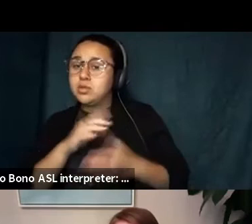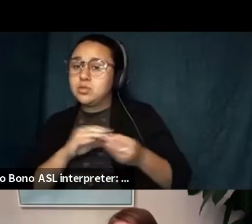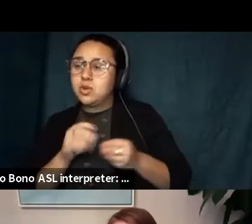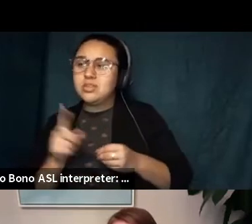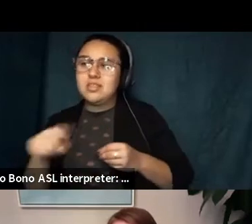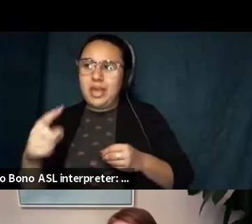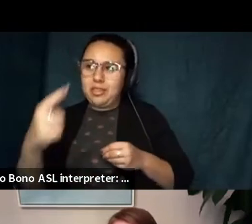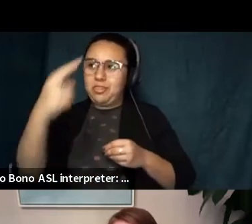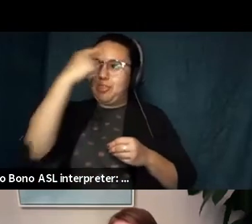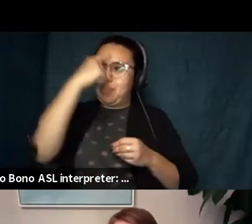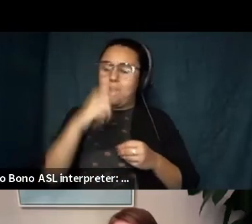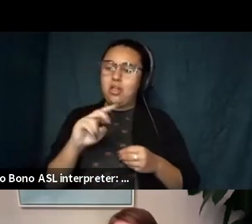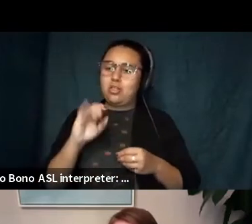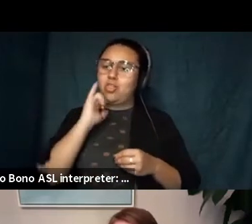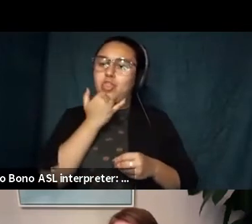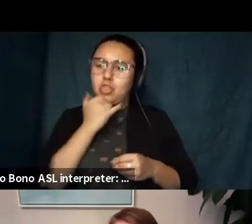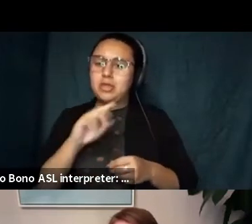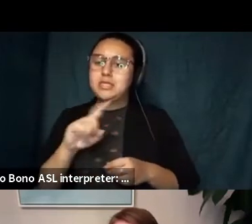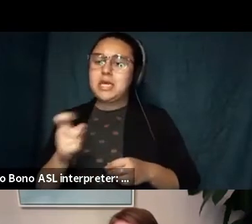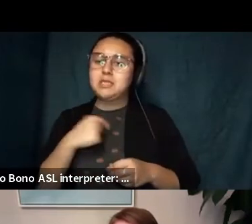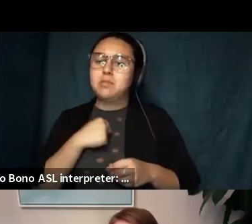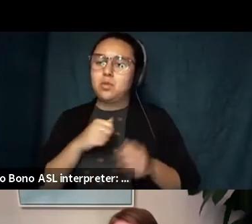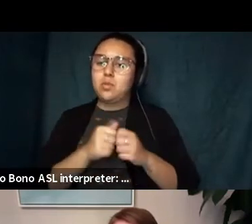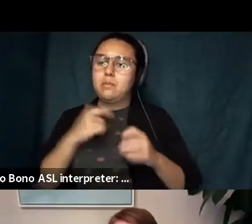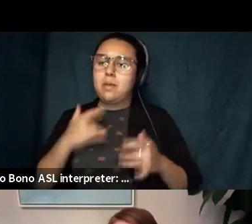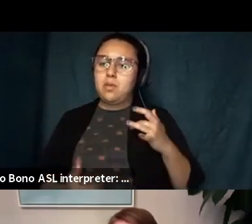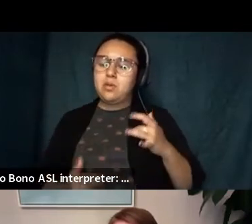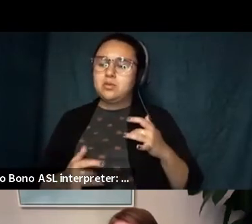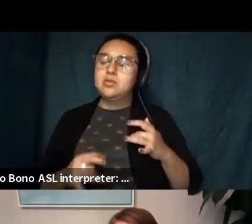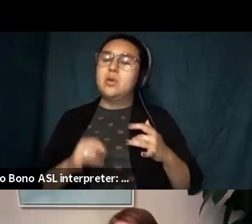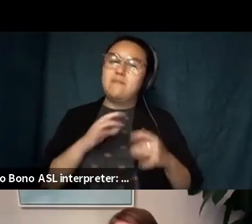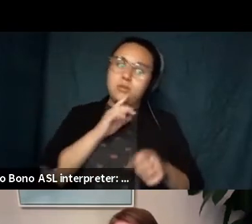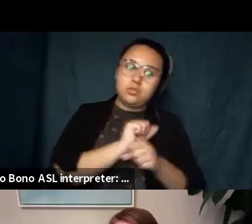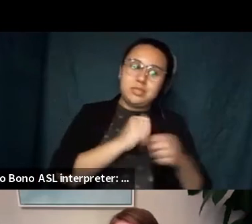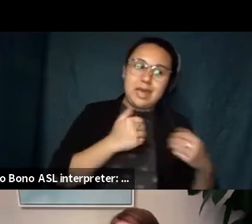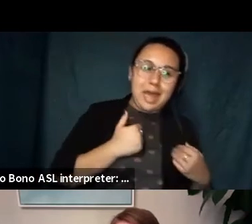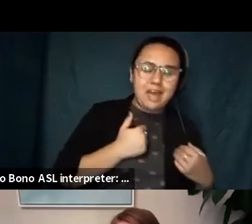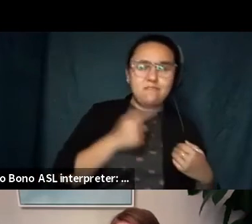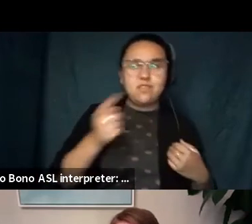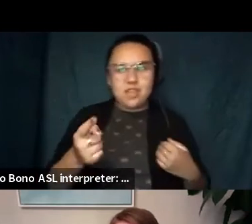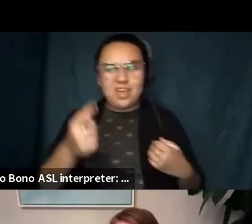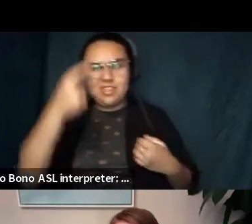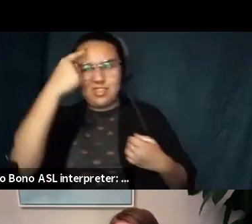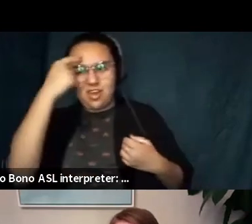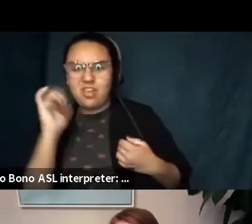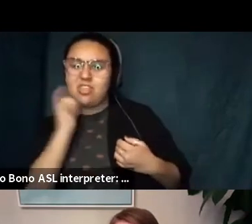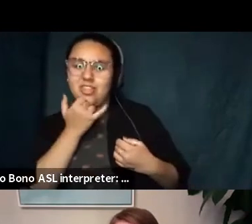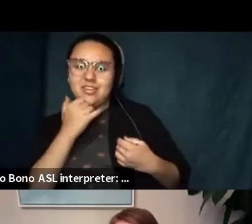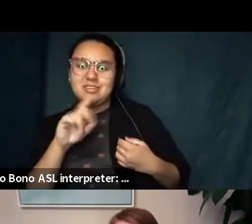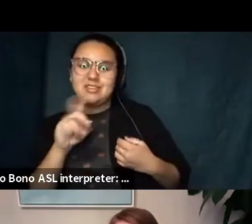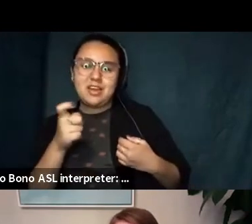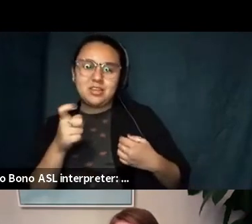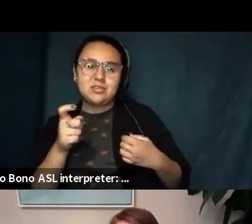perspectives um and i know that for me like i don't i was very private about like the